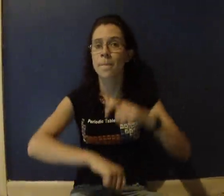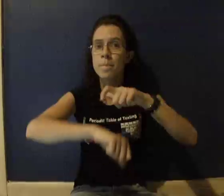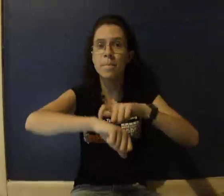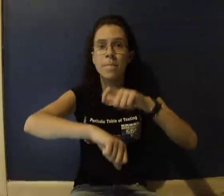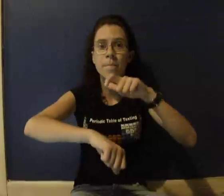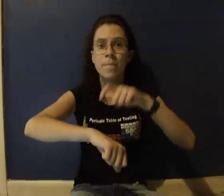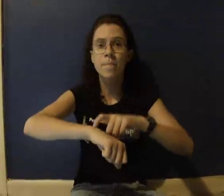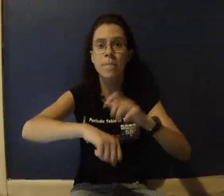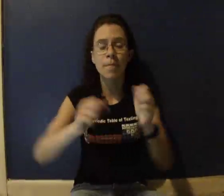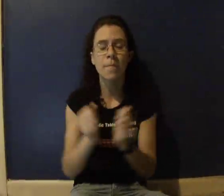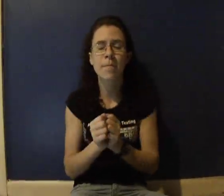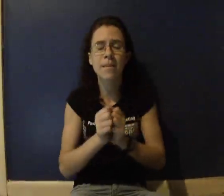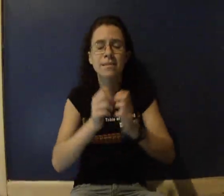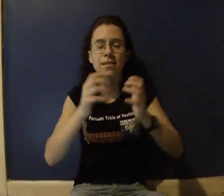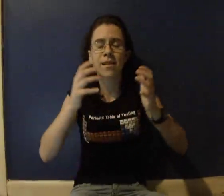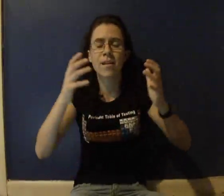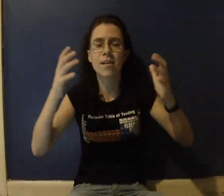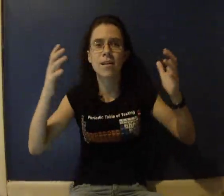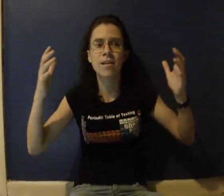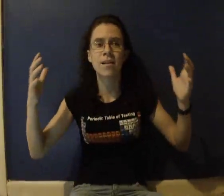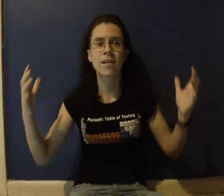But there's so much fun